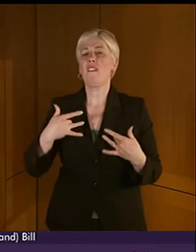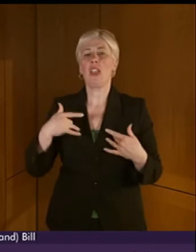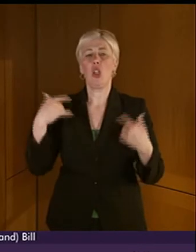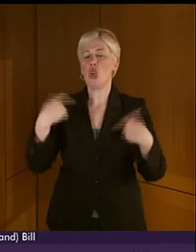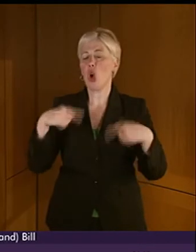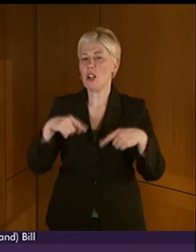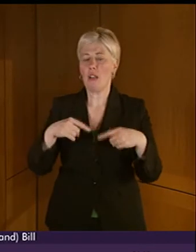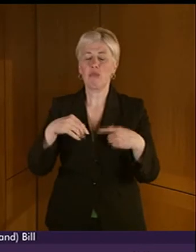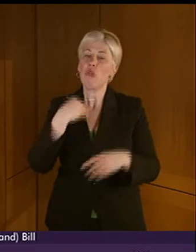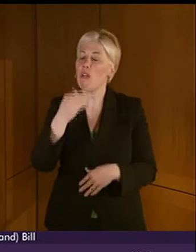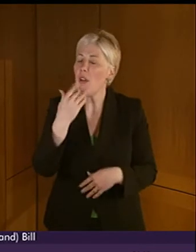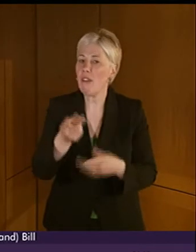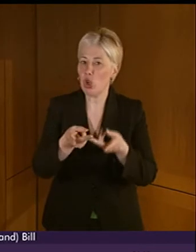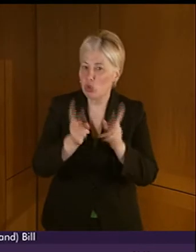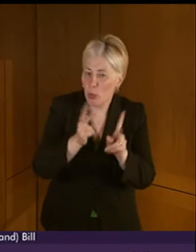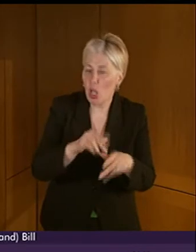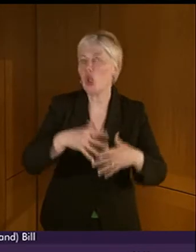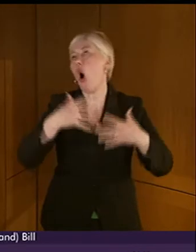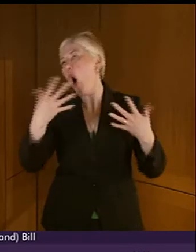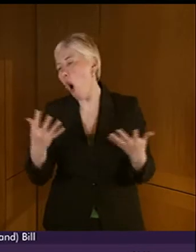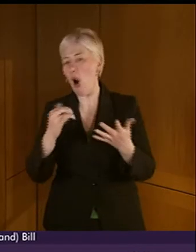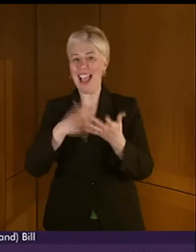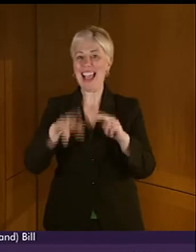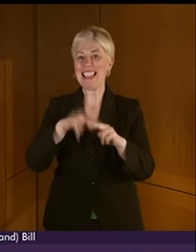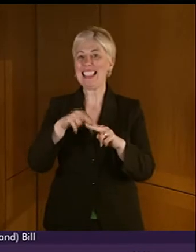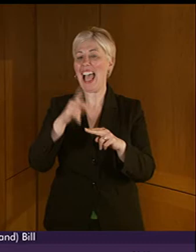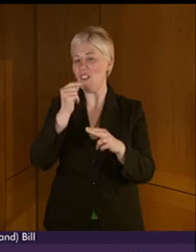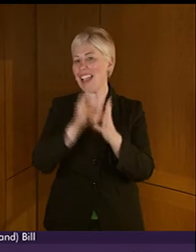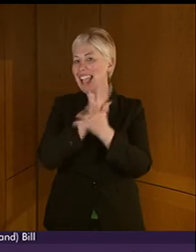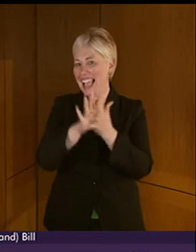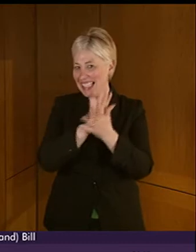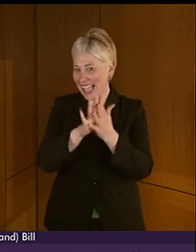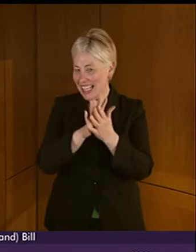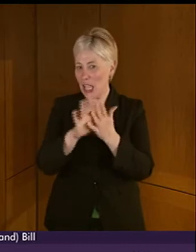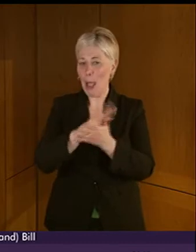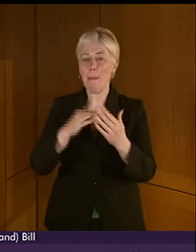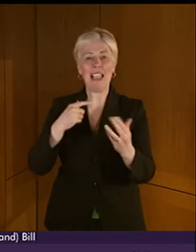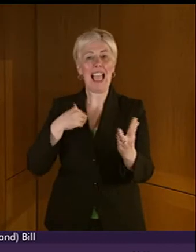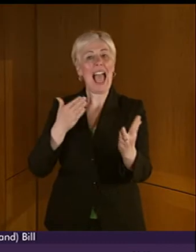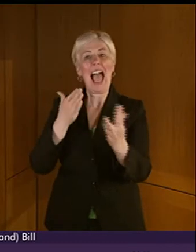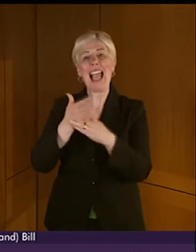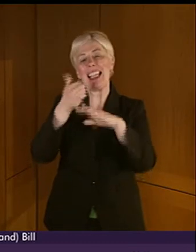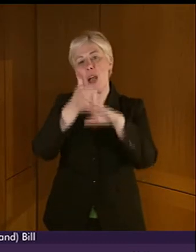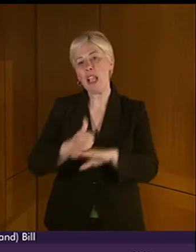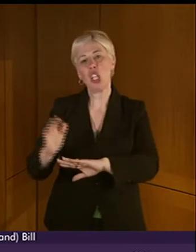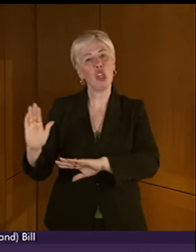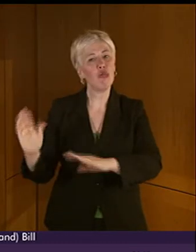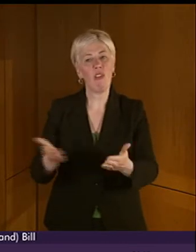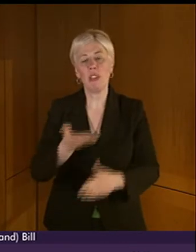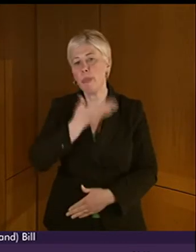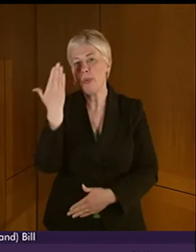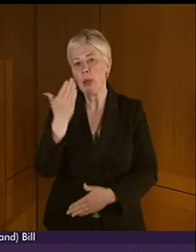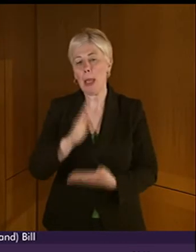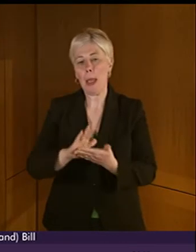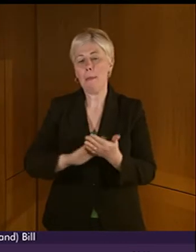interpreters or people who could sign had limited their access to those basic services and left them feeling isolated.